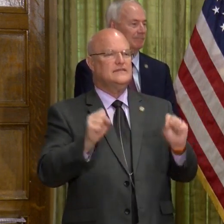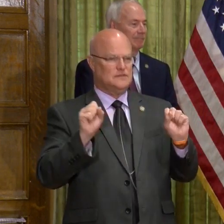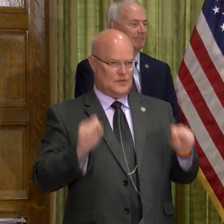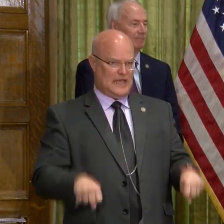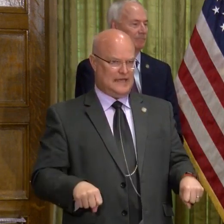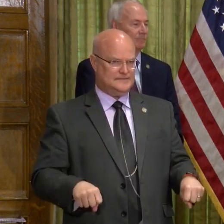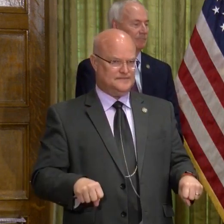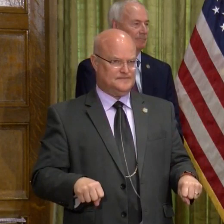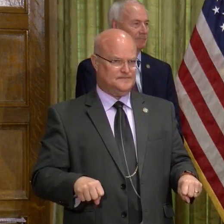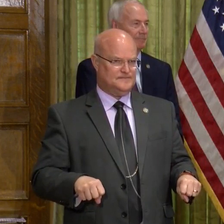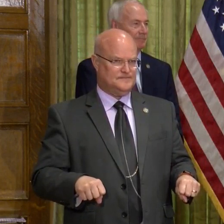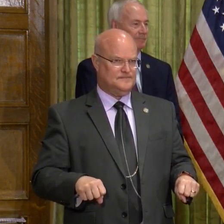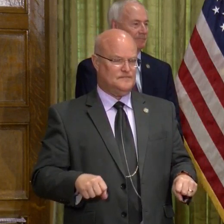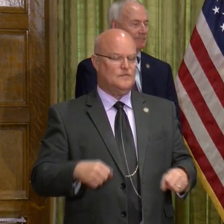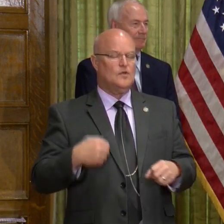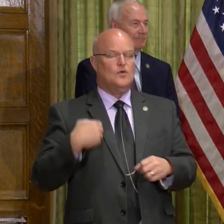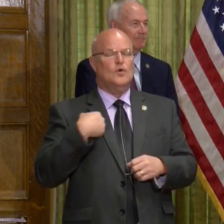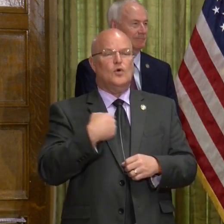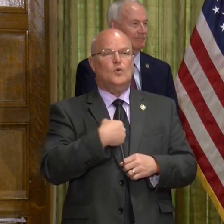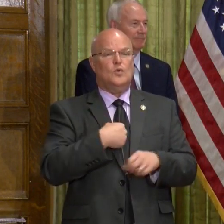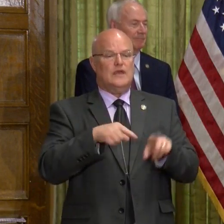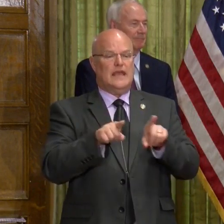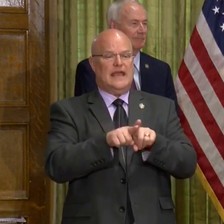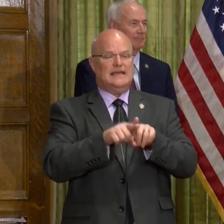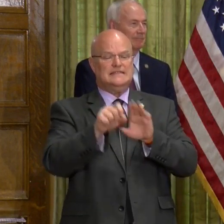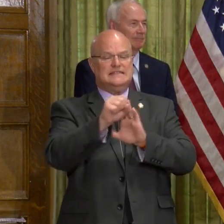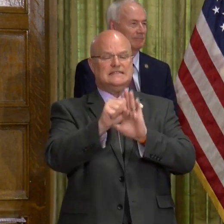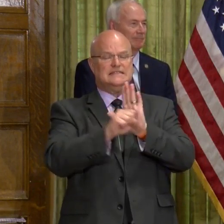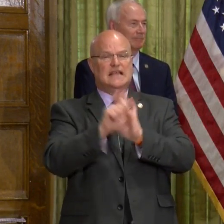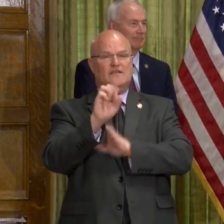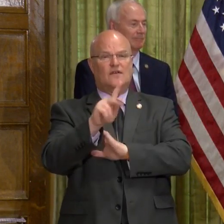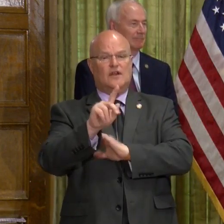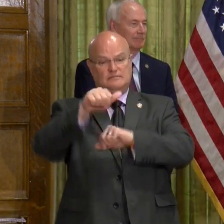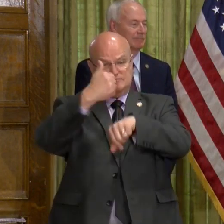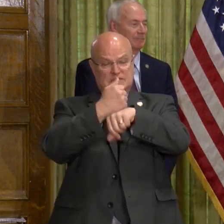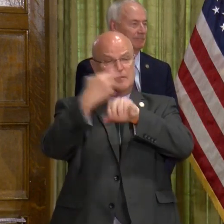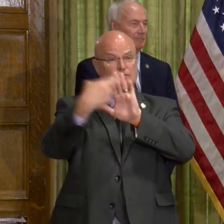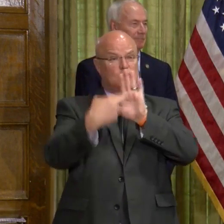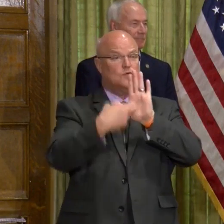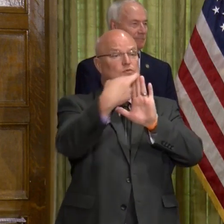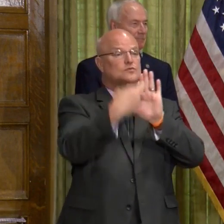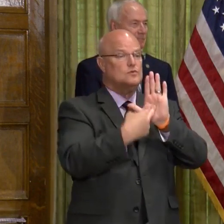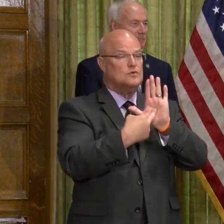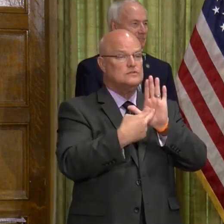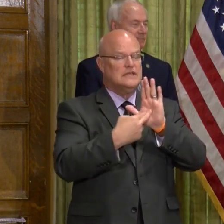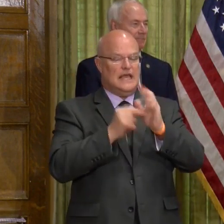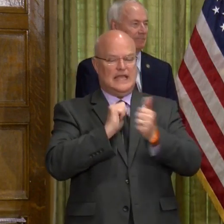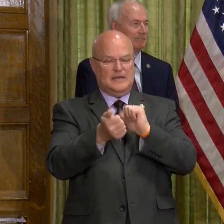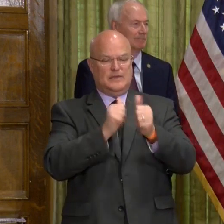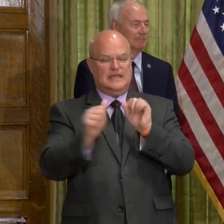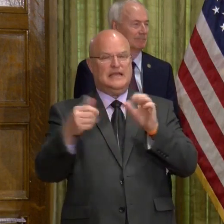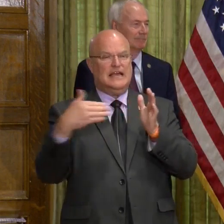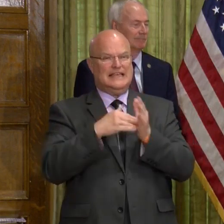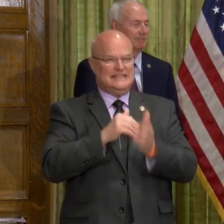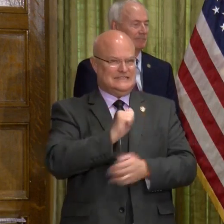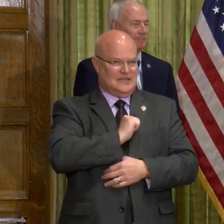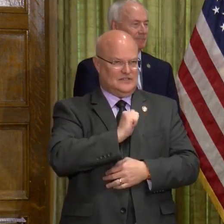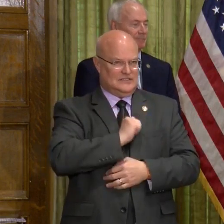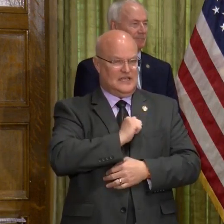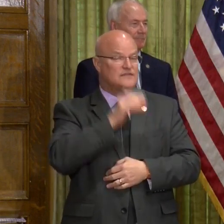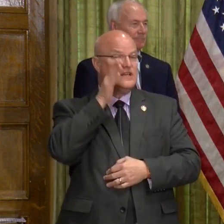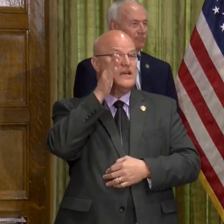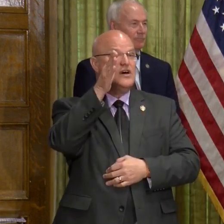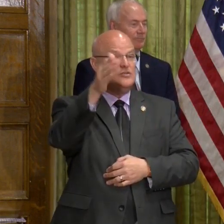can. We, as a state, can set the rules. We are competing against ourselves, and ultimately,